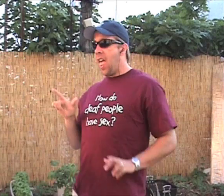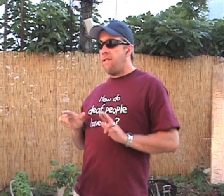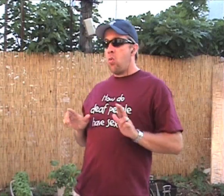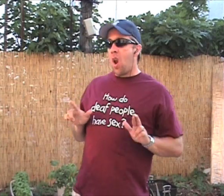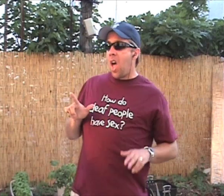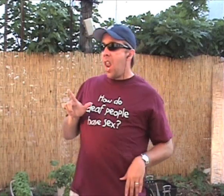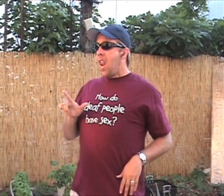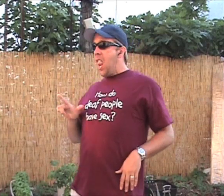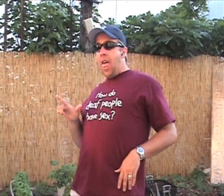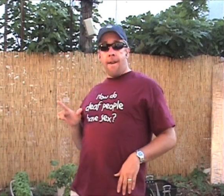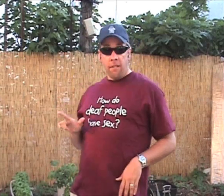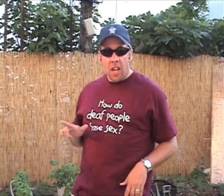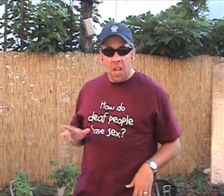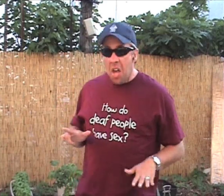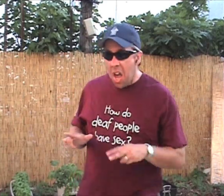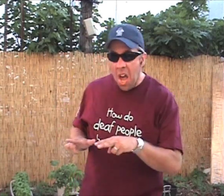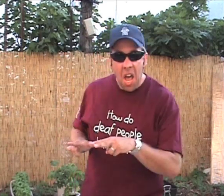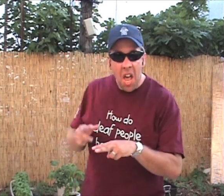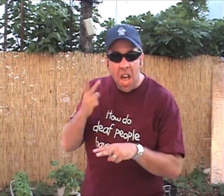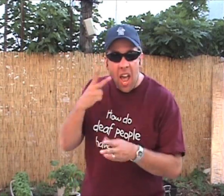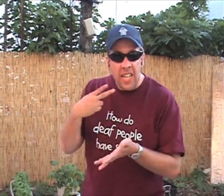Left, left Left, right, left